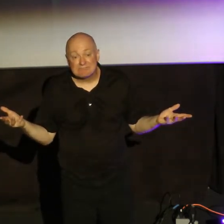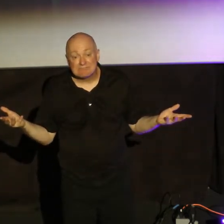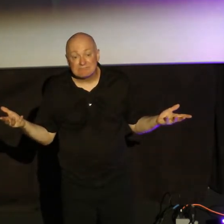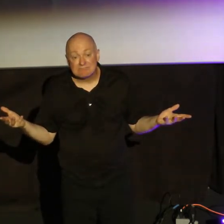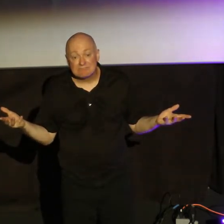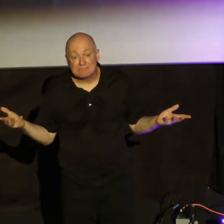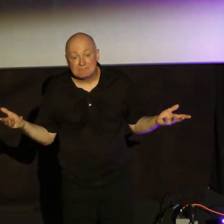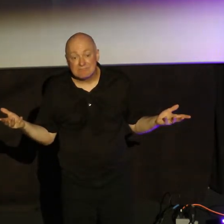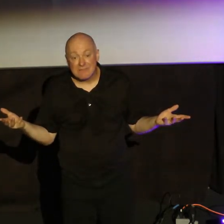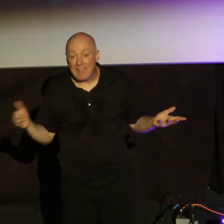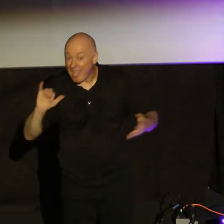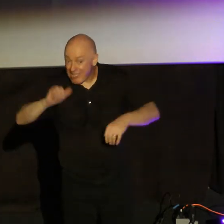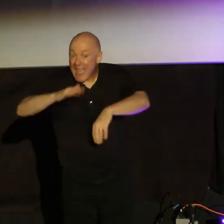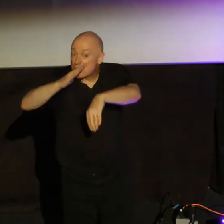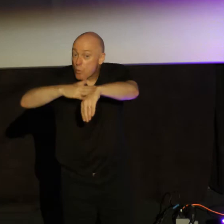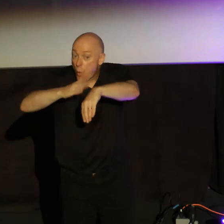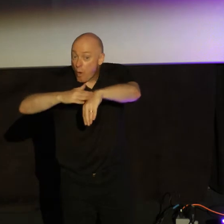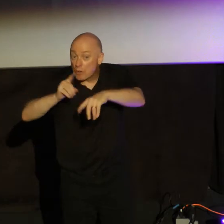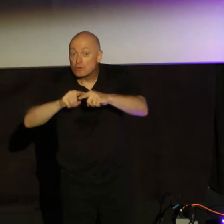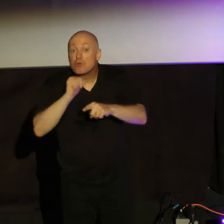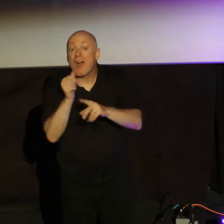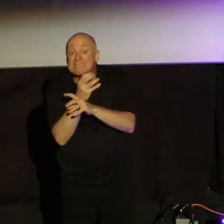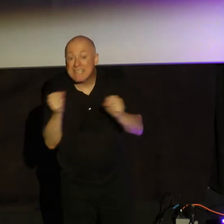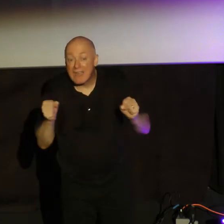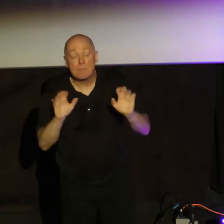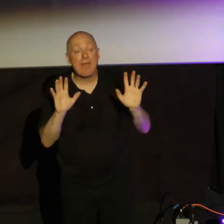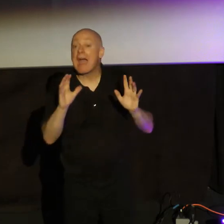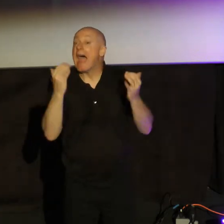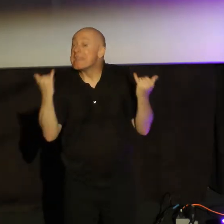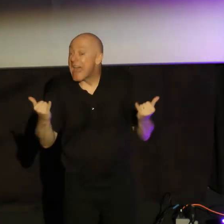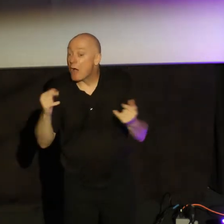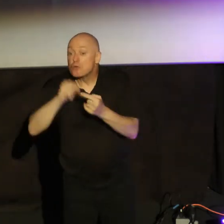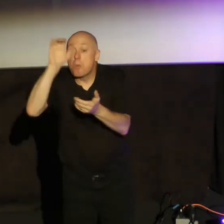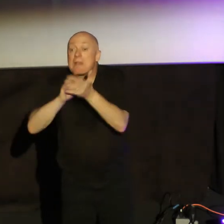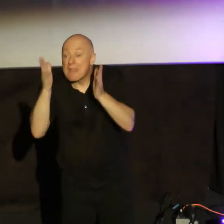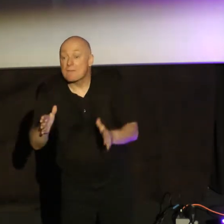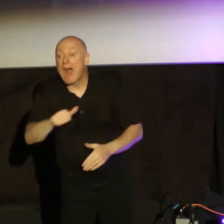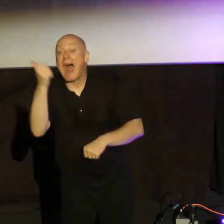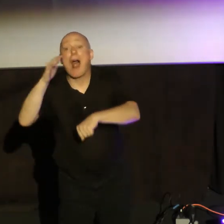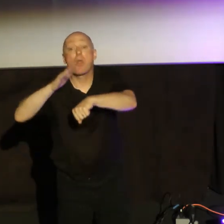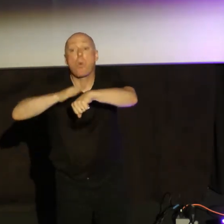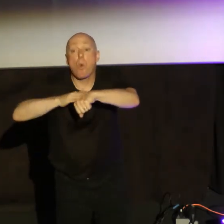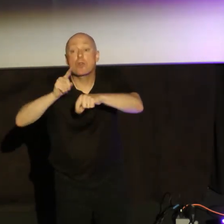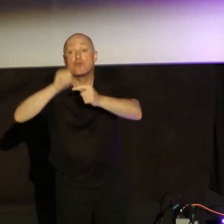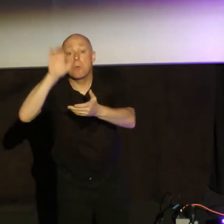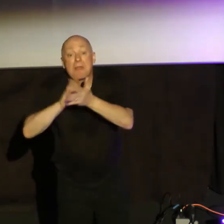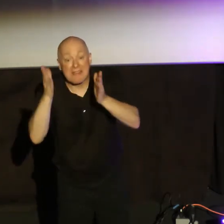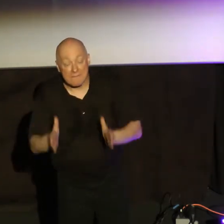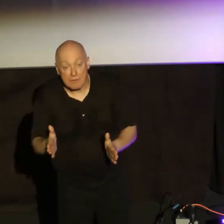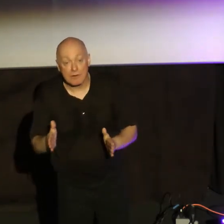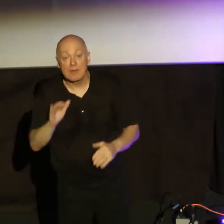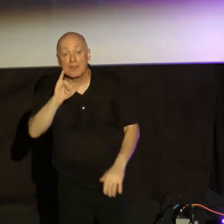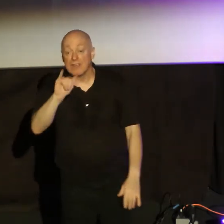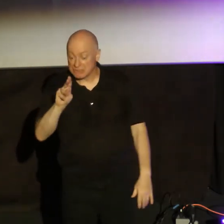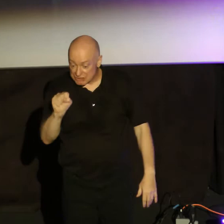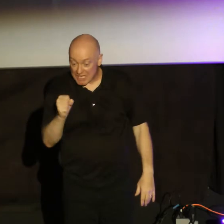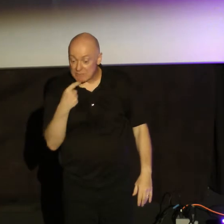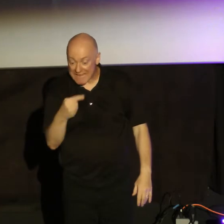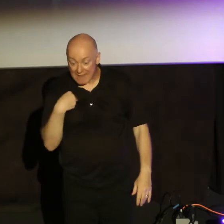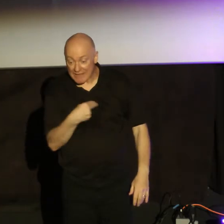This is the warning to the unsaved. And to the believer, I believe James gives another warning. To the believer, James is telling us the same